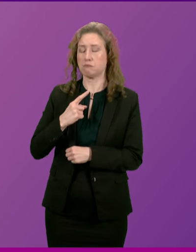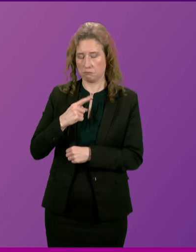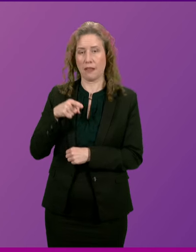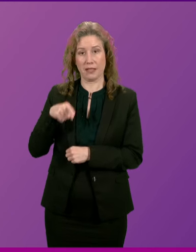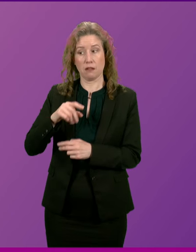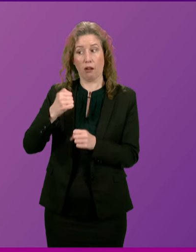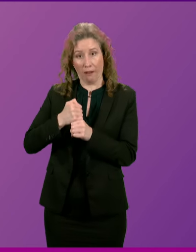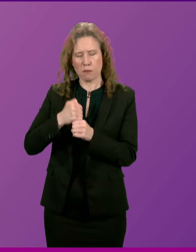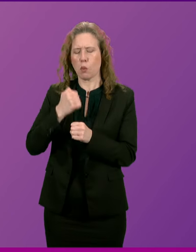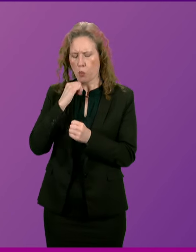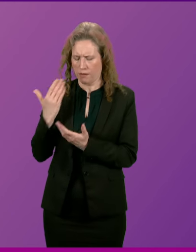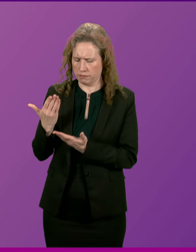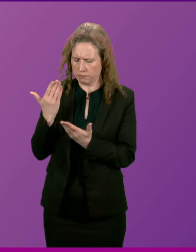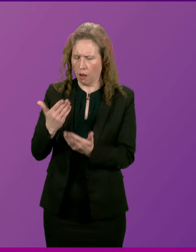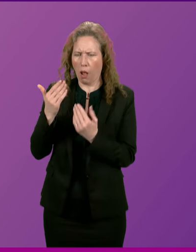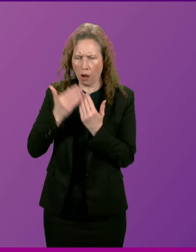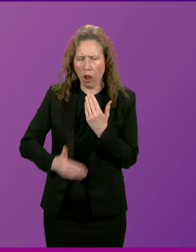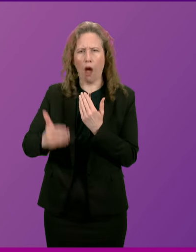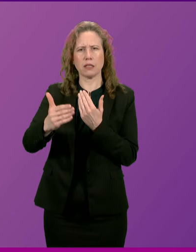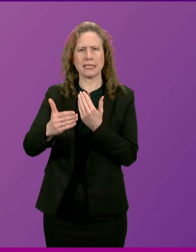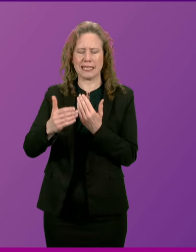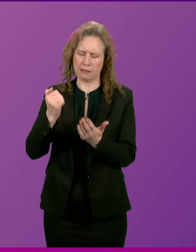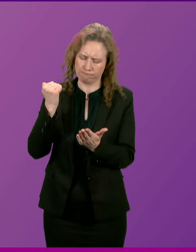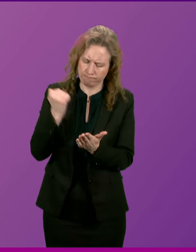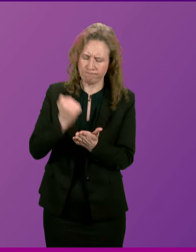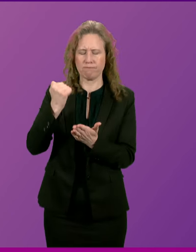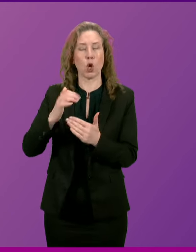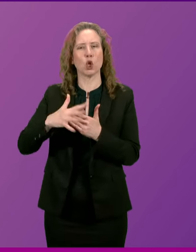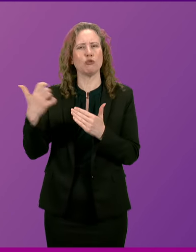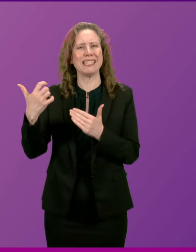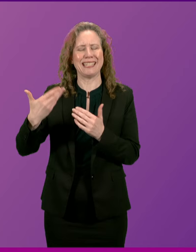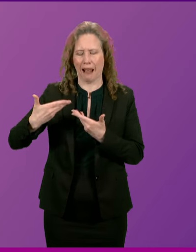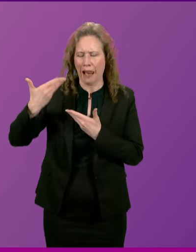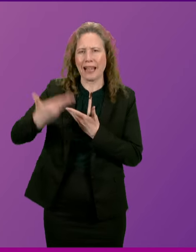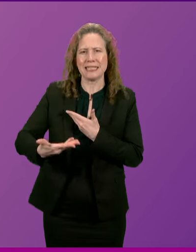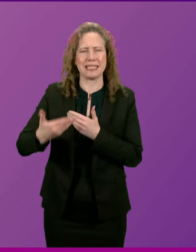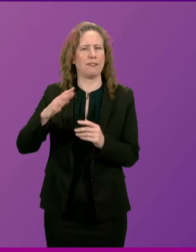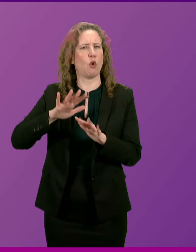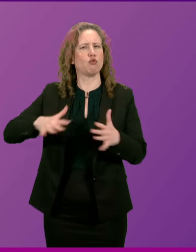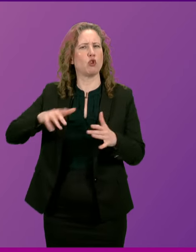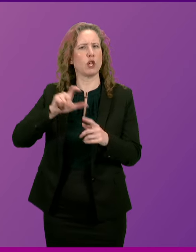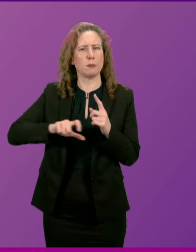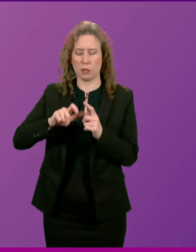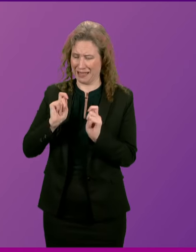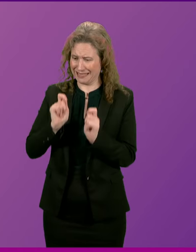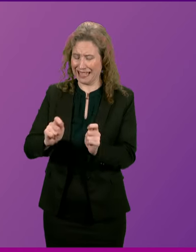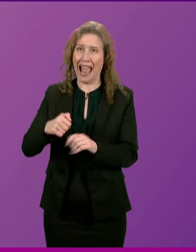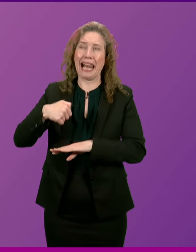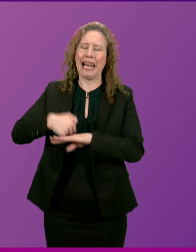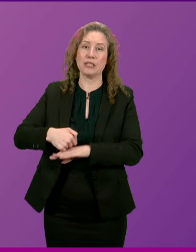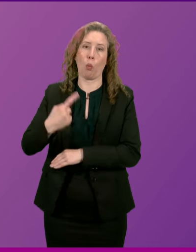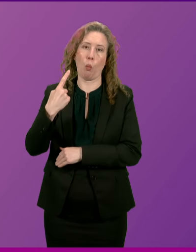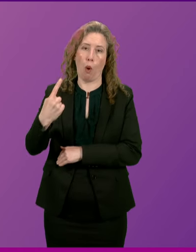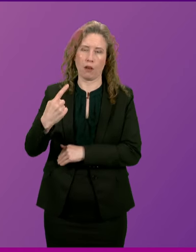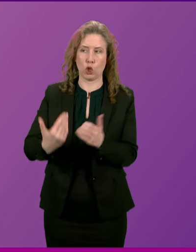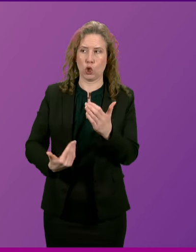leaves a lasting and tangible green legacy for our rural communities by designating at least one new national